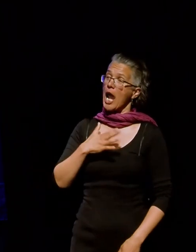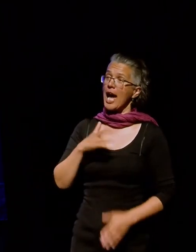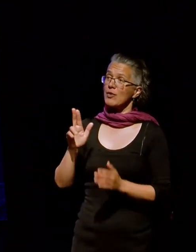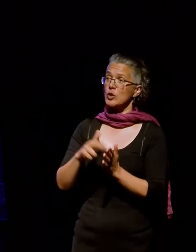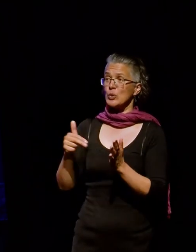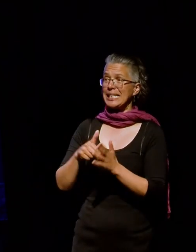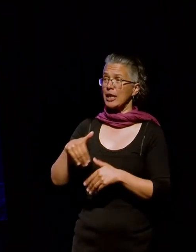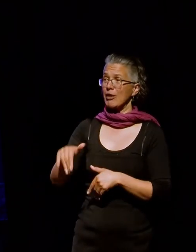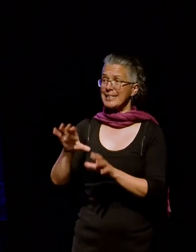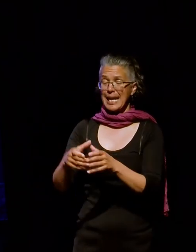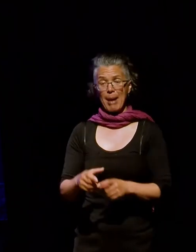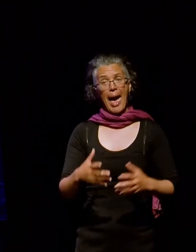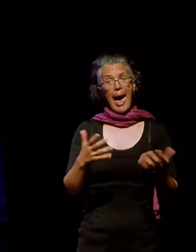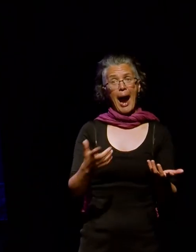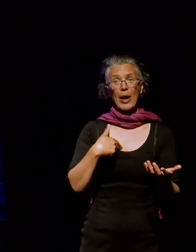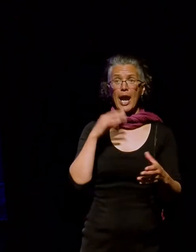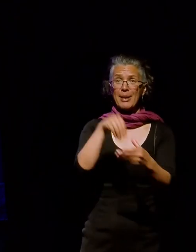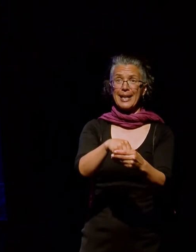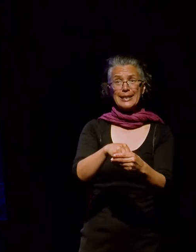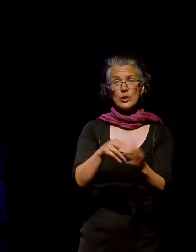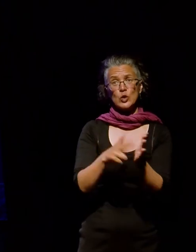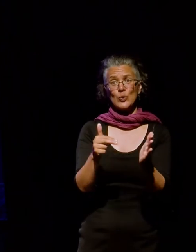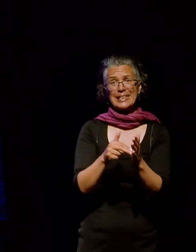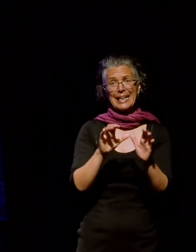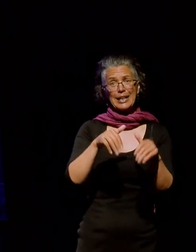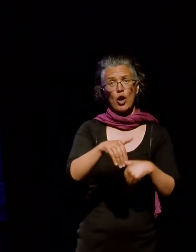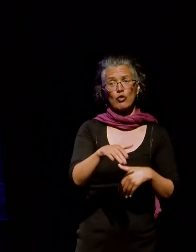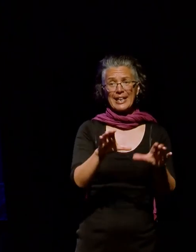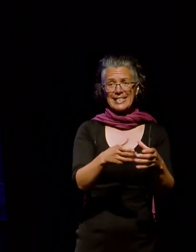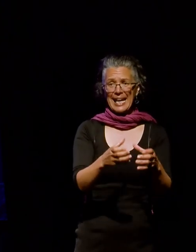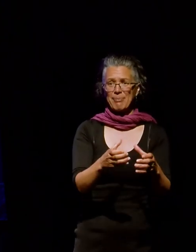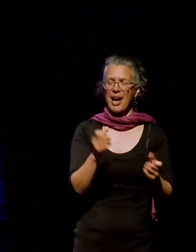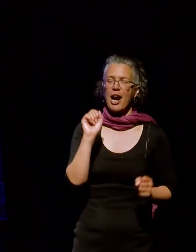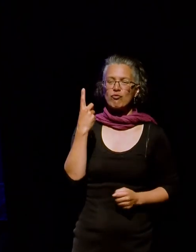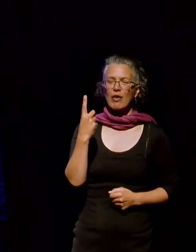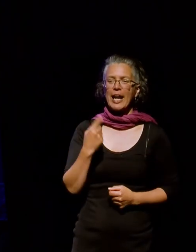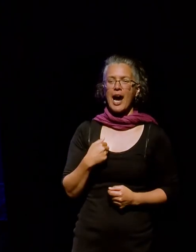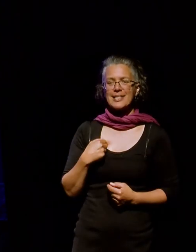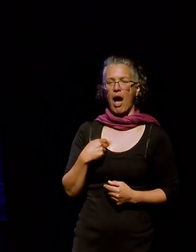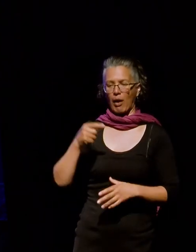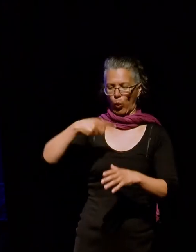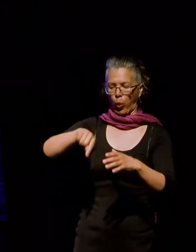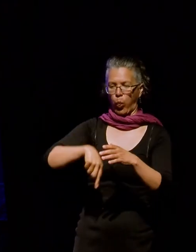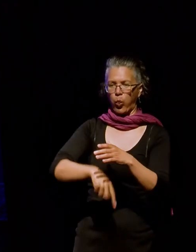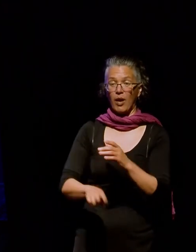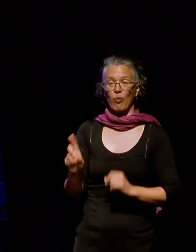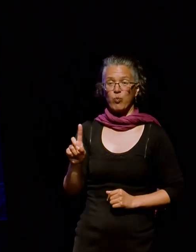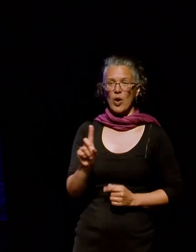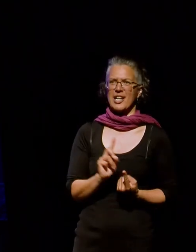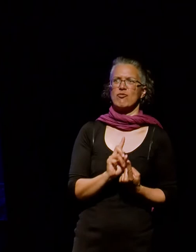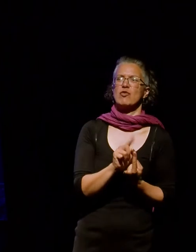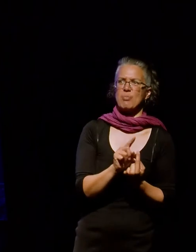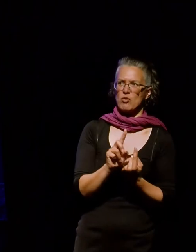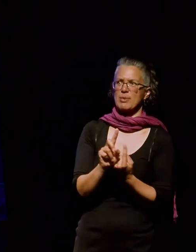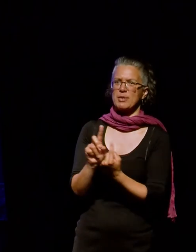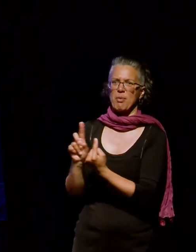can I play for the New Zealand cricket team? And I realised that there was a point where I got into a spiral of responding to everybody, which was about